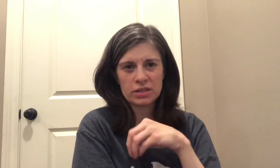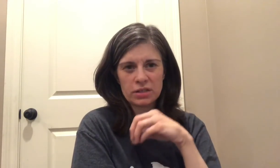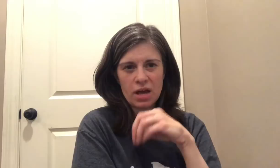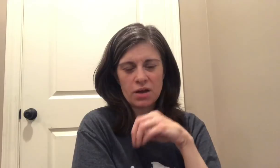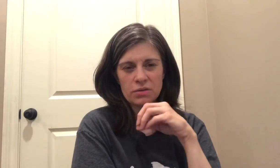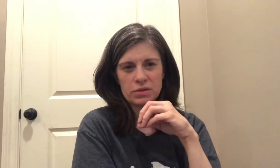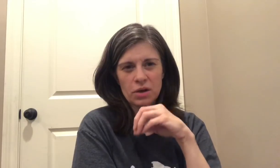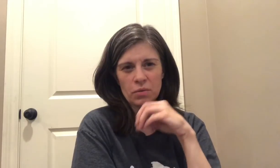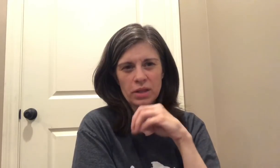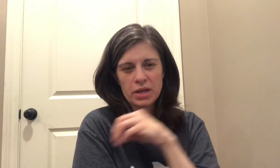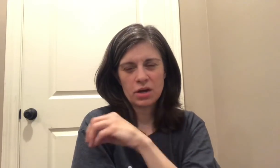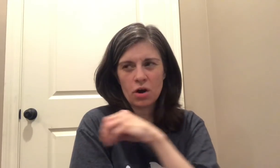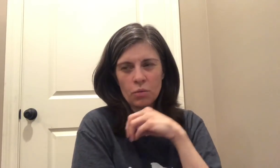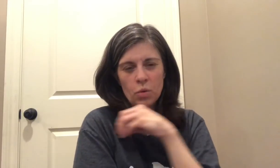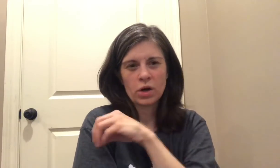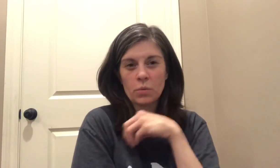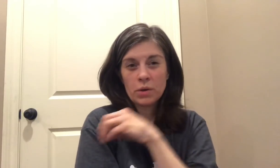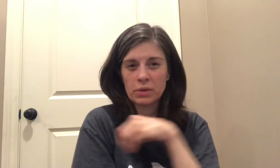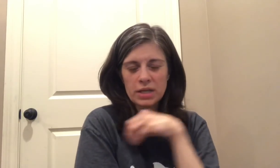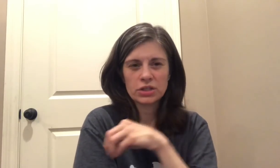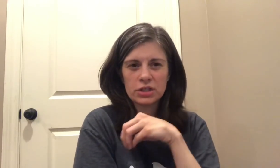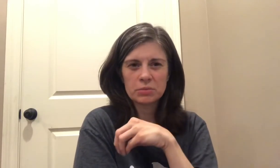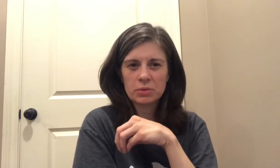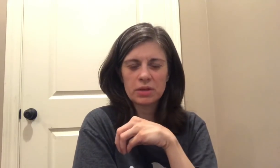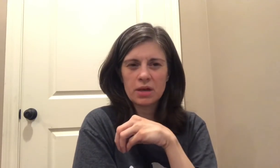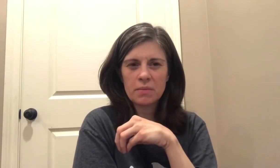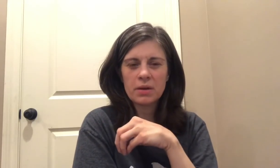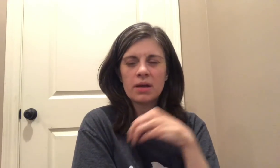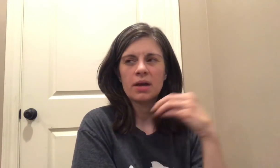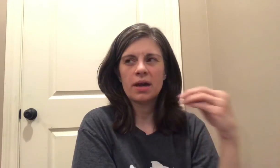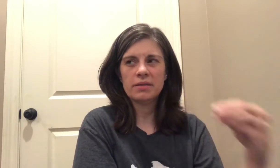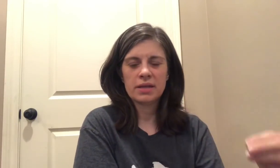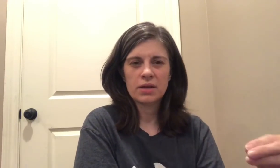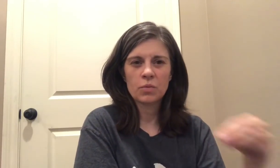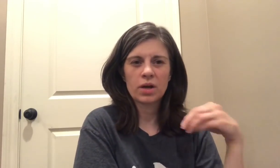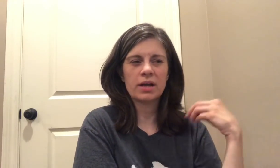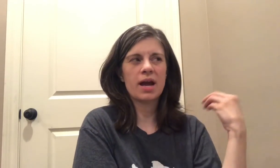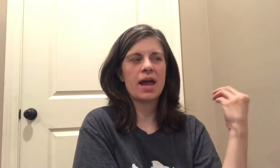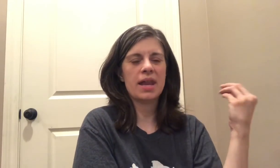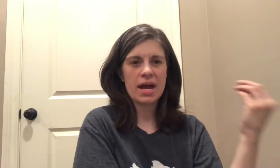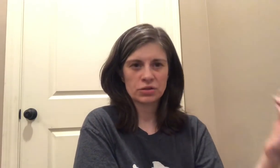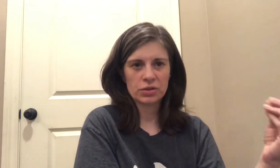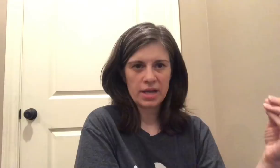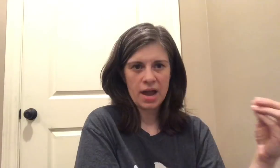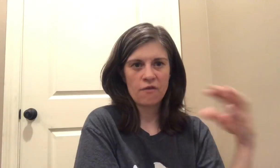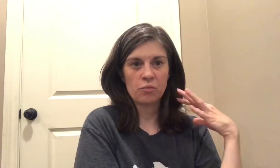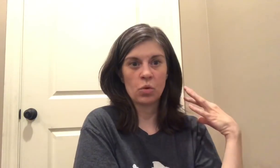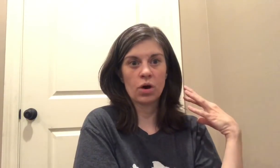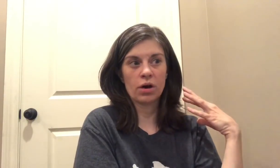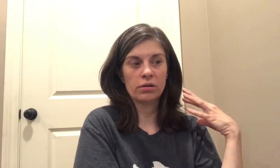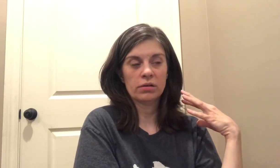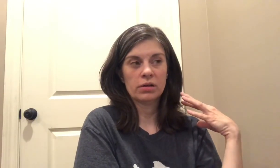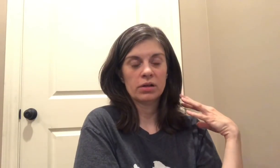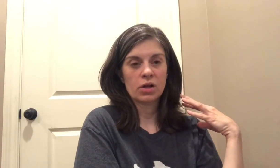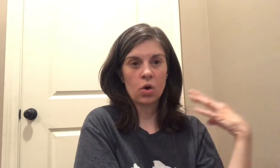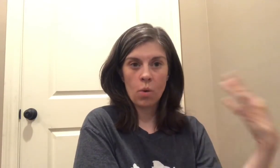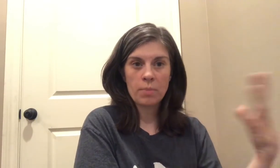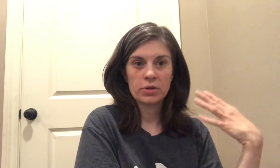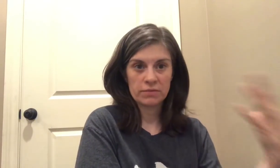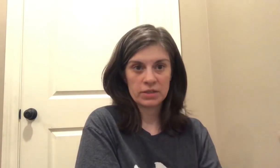in that they're really in our one-on-one relationships with them and then we're gonna naturally have more cooperativeness